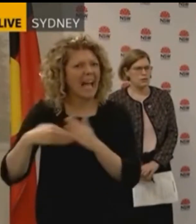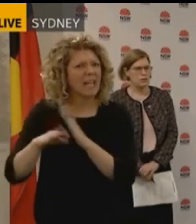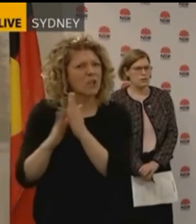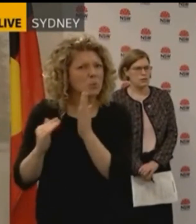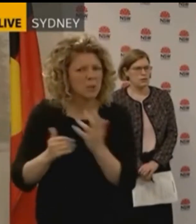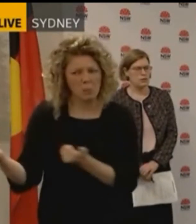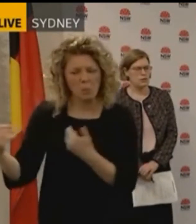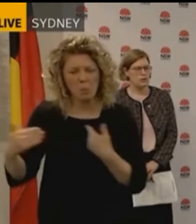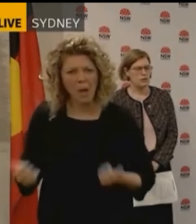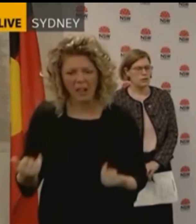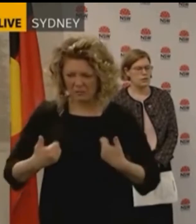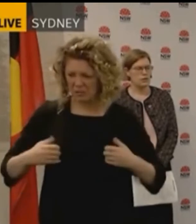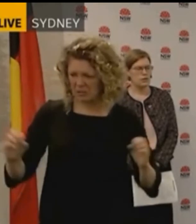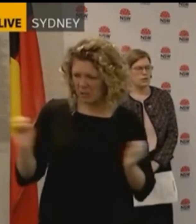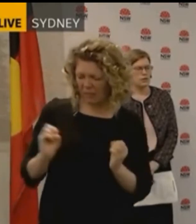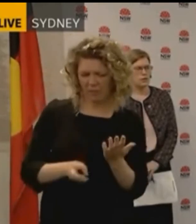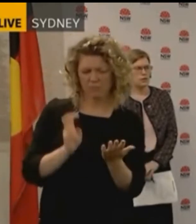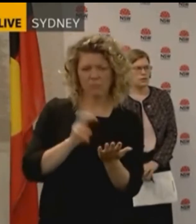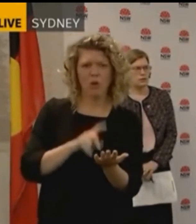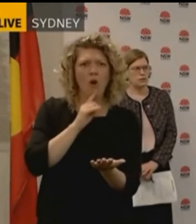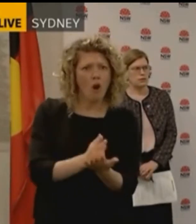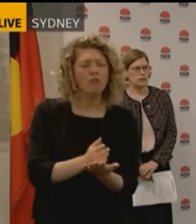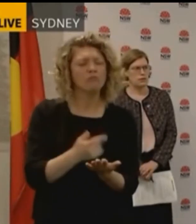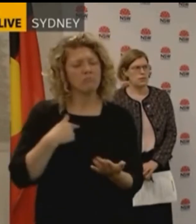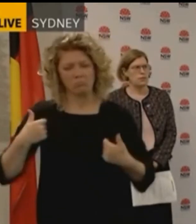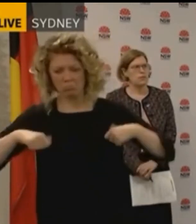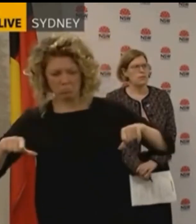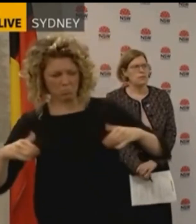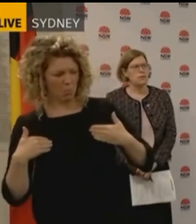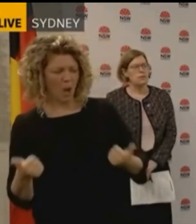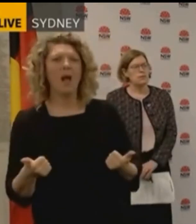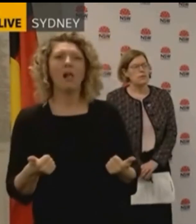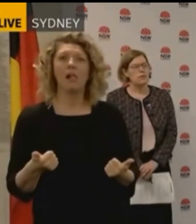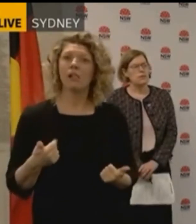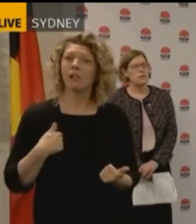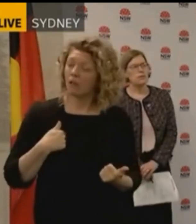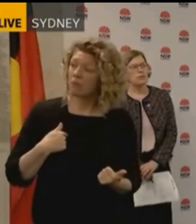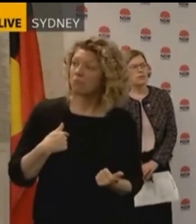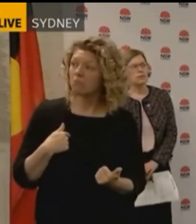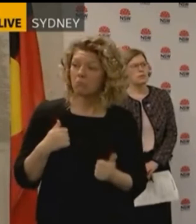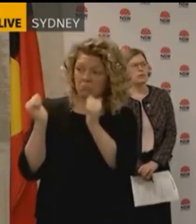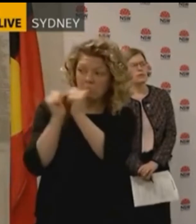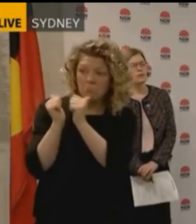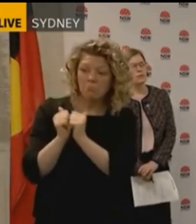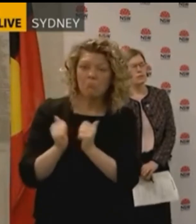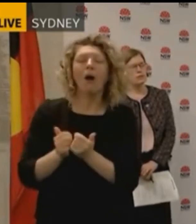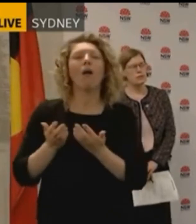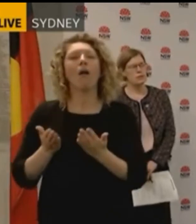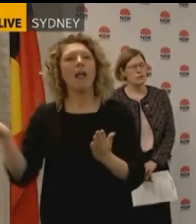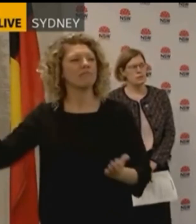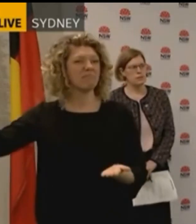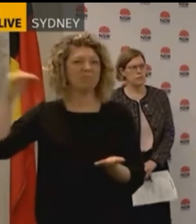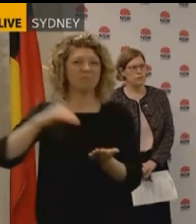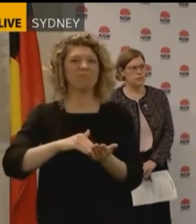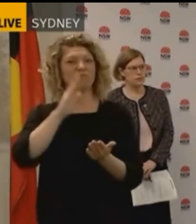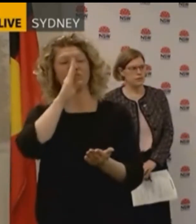provided they complete their declaration and provided they satisfy our health requirements at this end when they arrive, we'll be able to